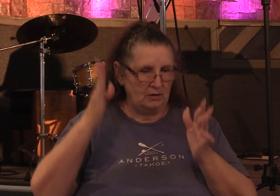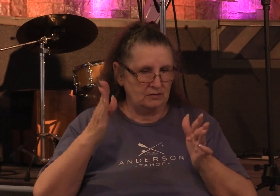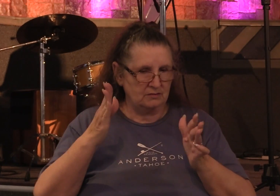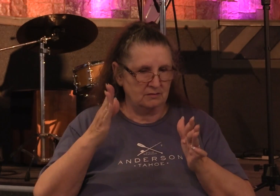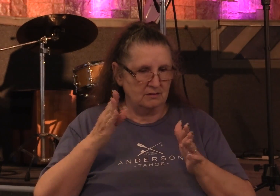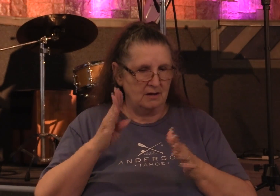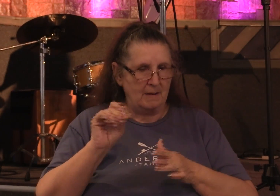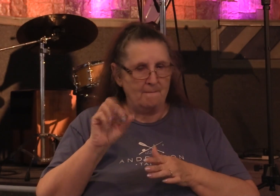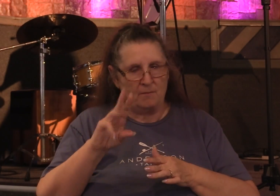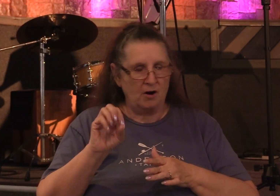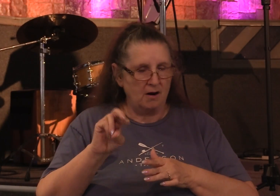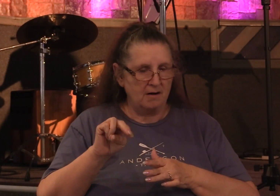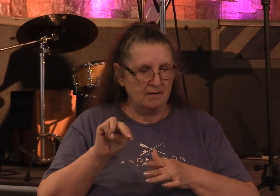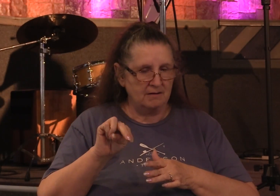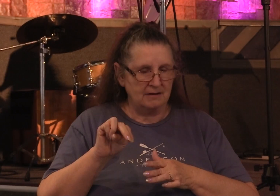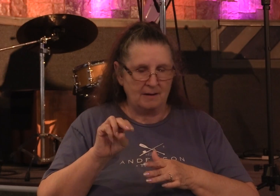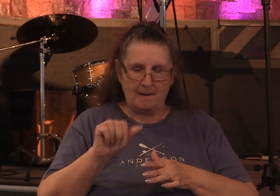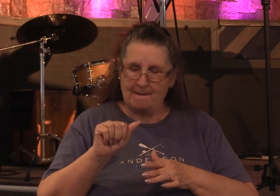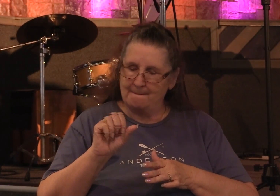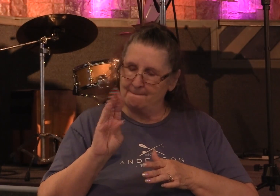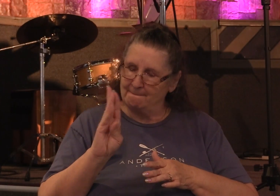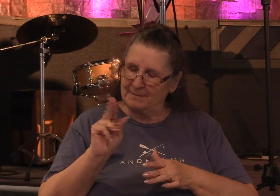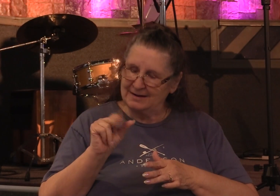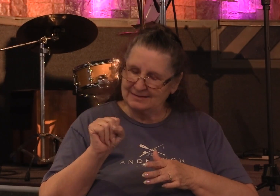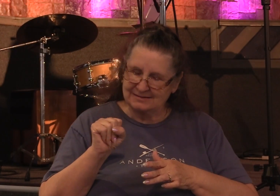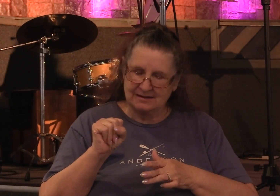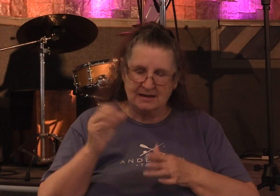encouraged Paul and introduced him to the other apostles.